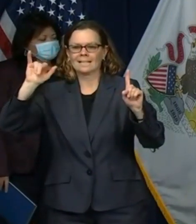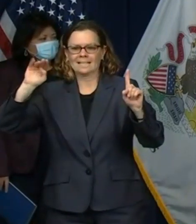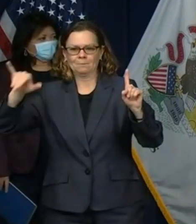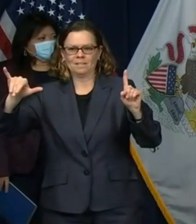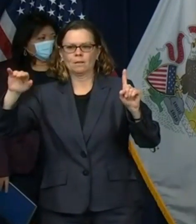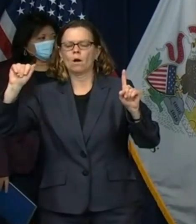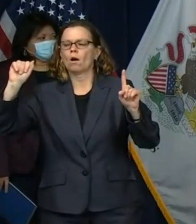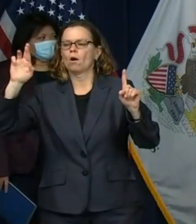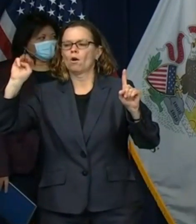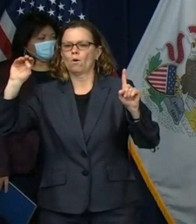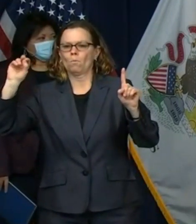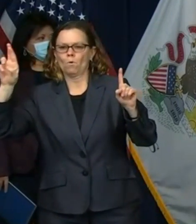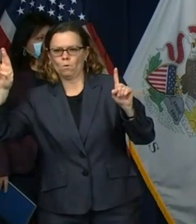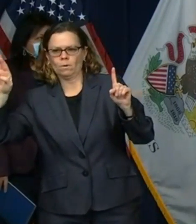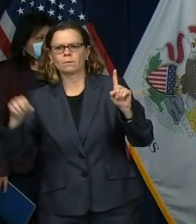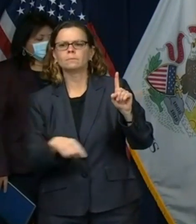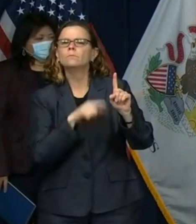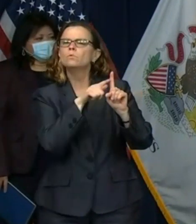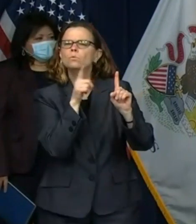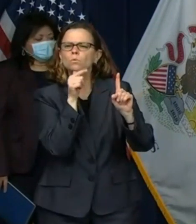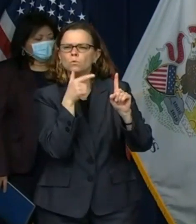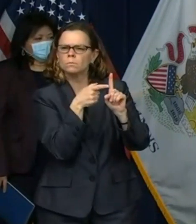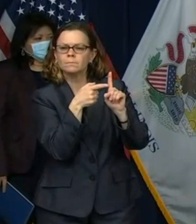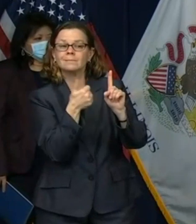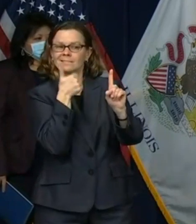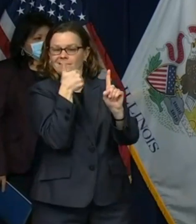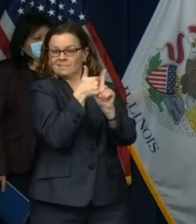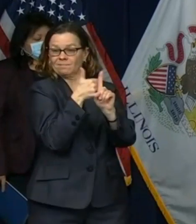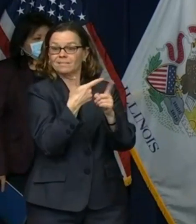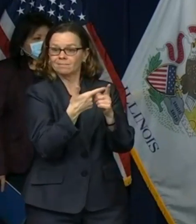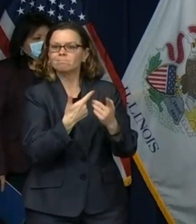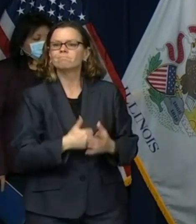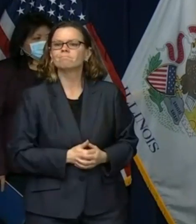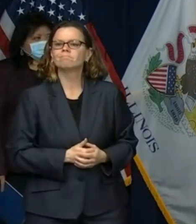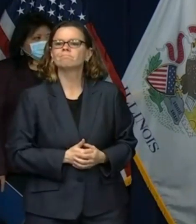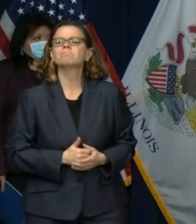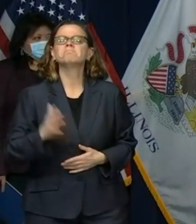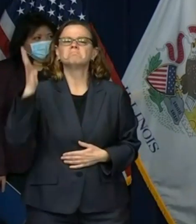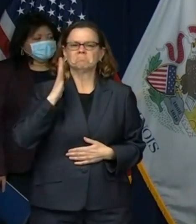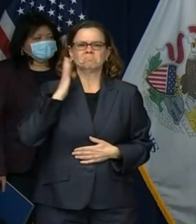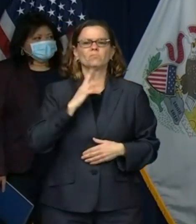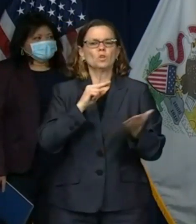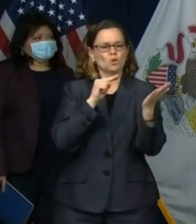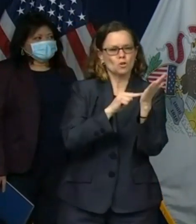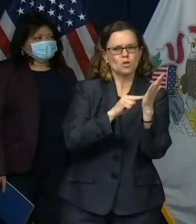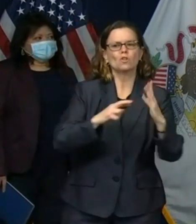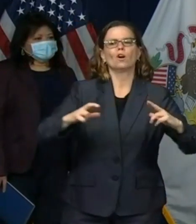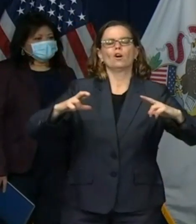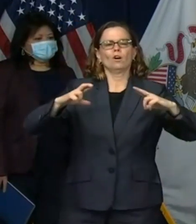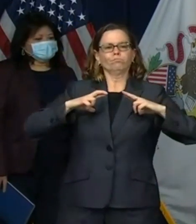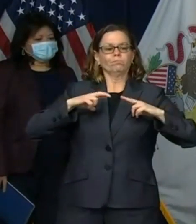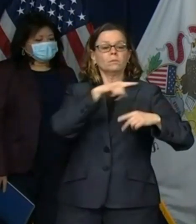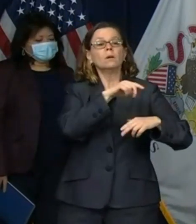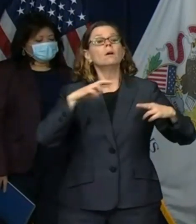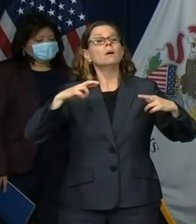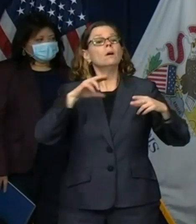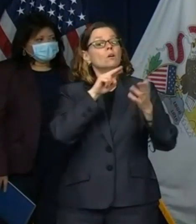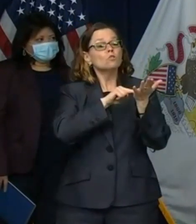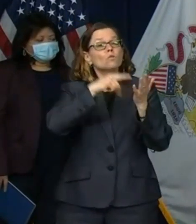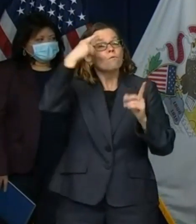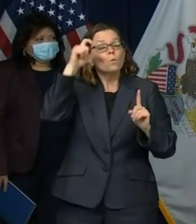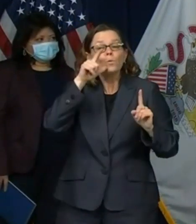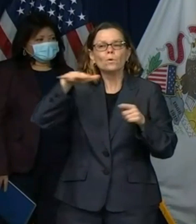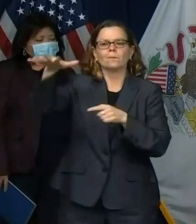and a retired critical care nurse and kimmy signed up through illinois helps to begin a contract as an